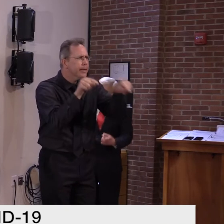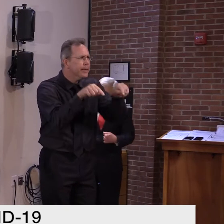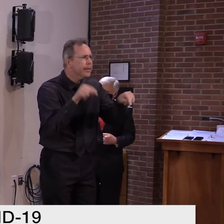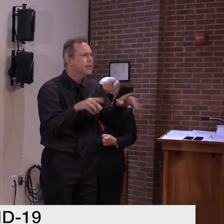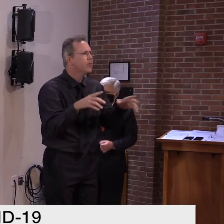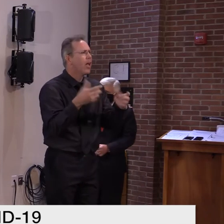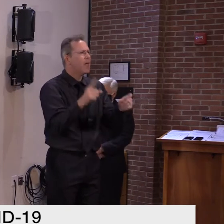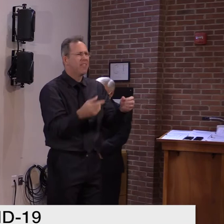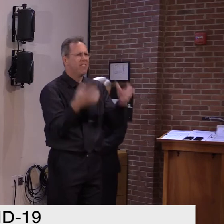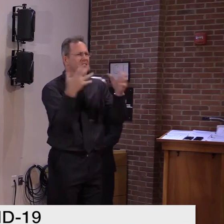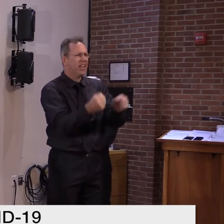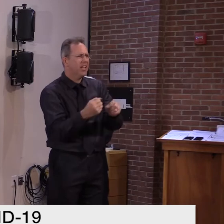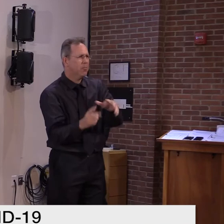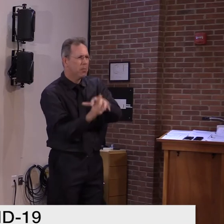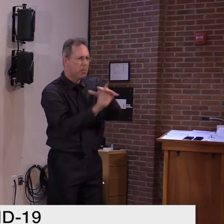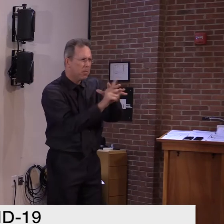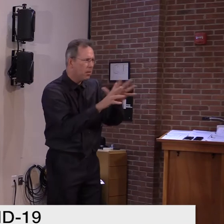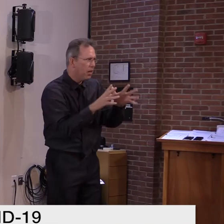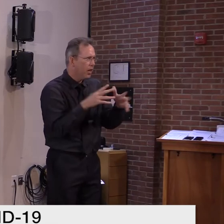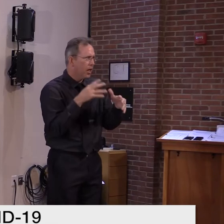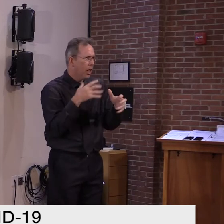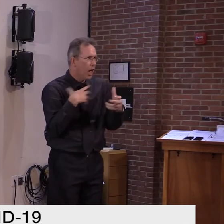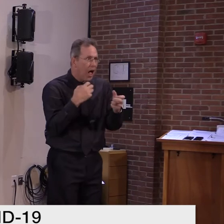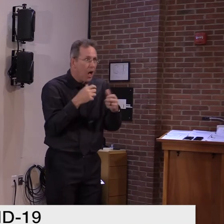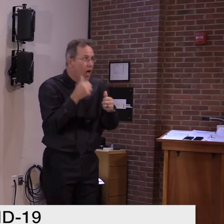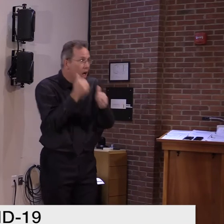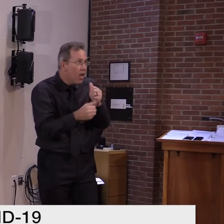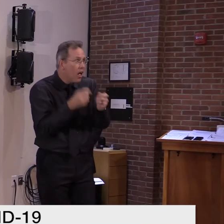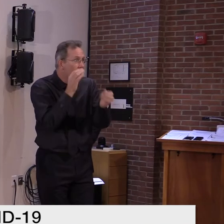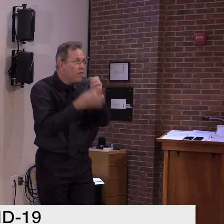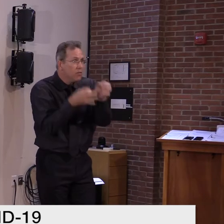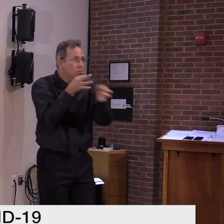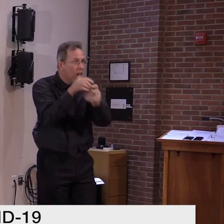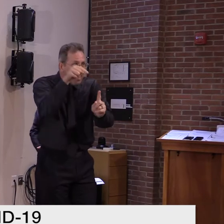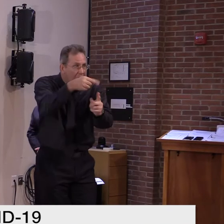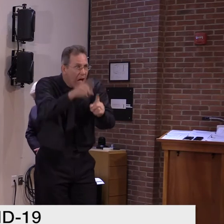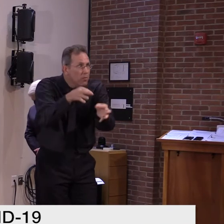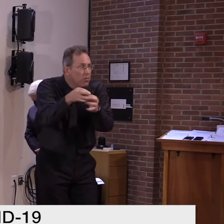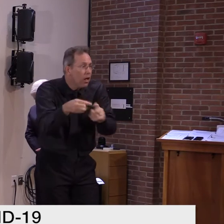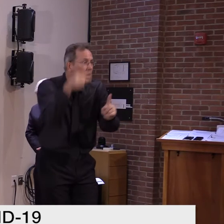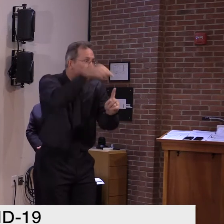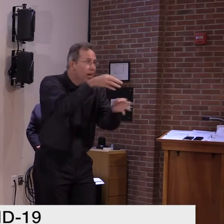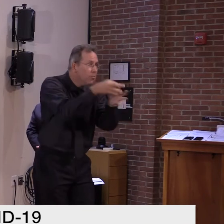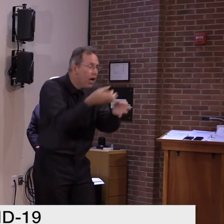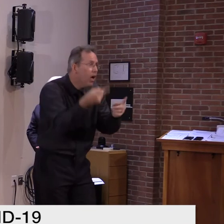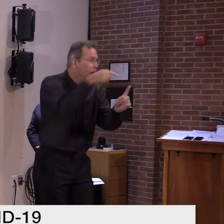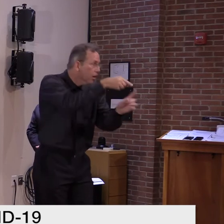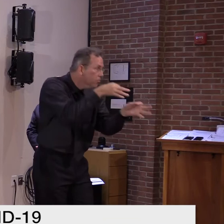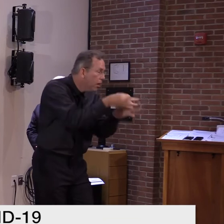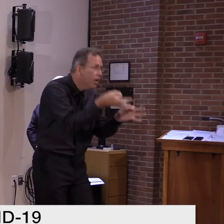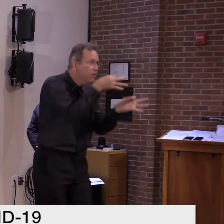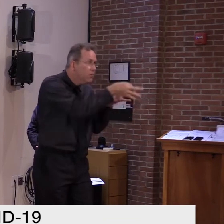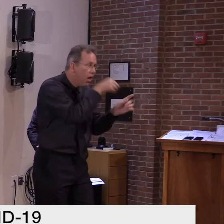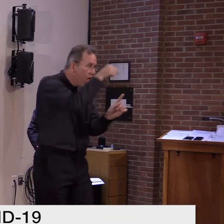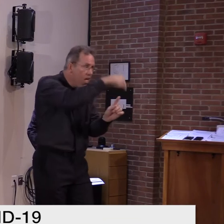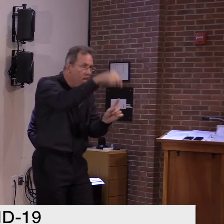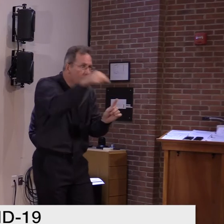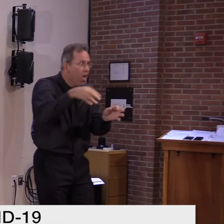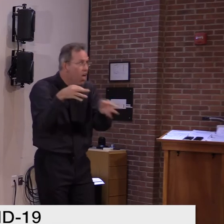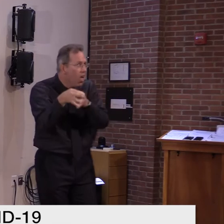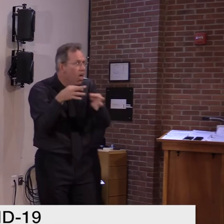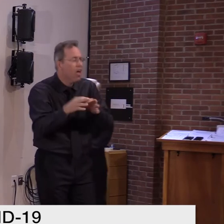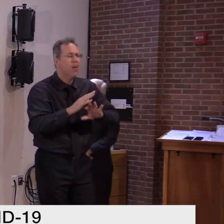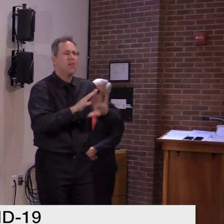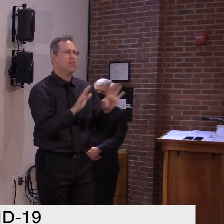all. Um, and we have no interest in not being transparent about the Rutland outbreak. And, uh,